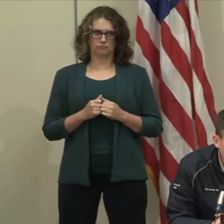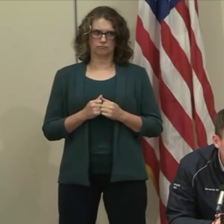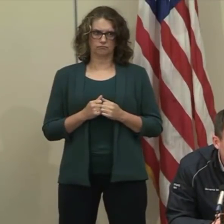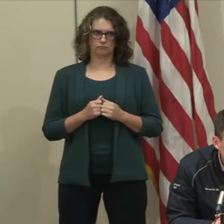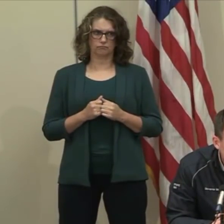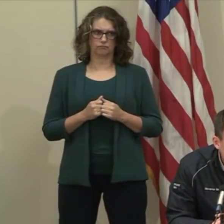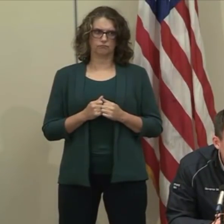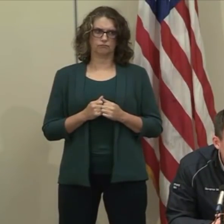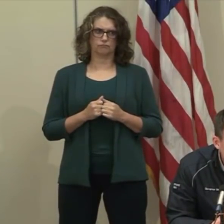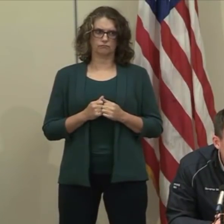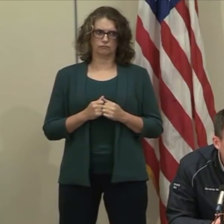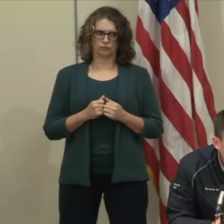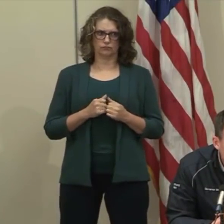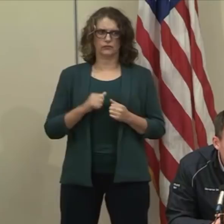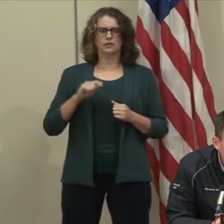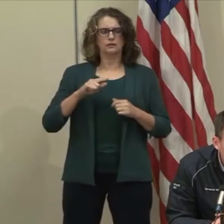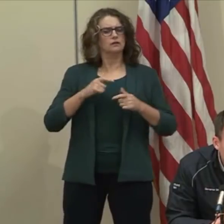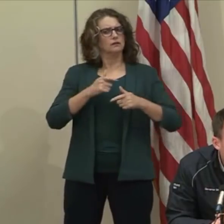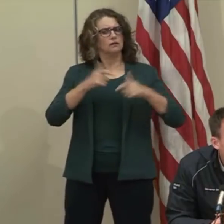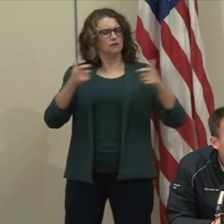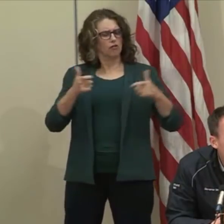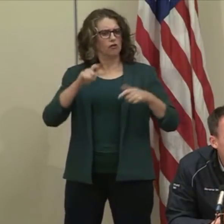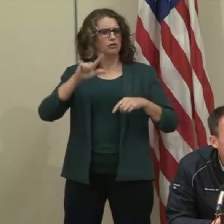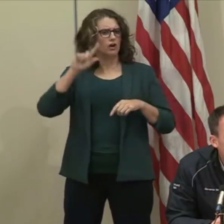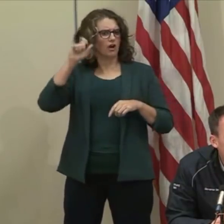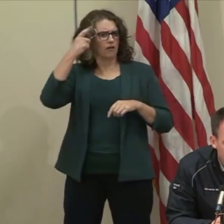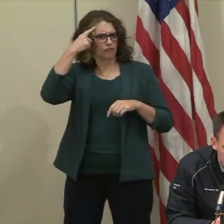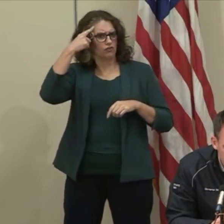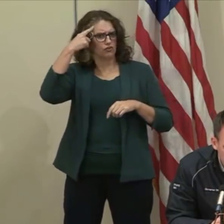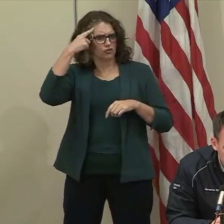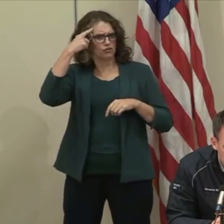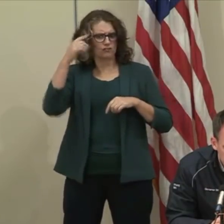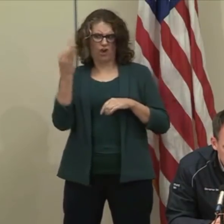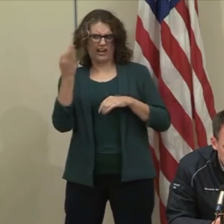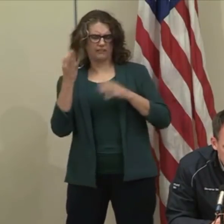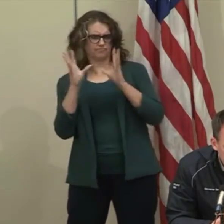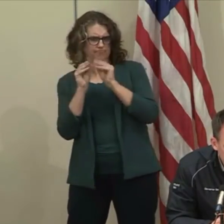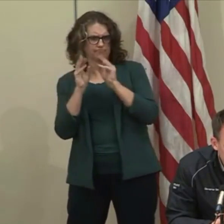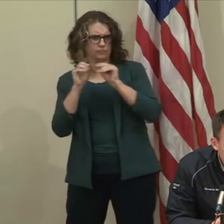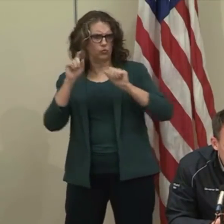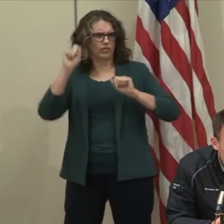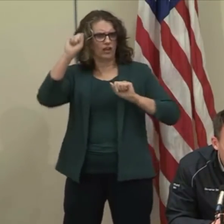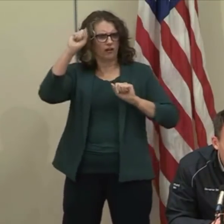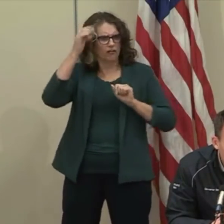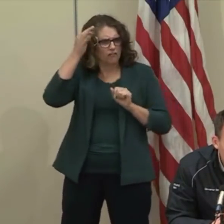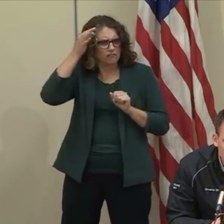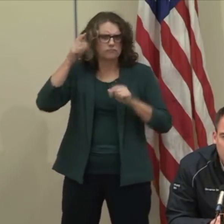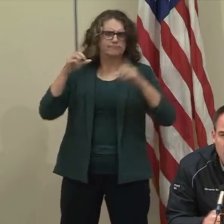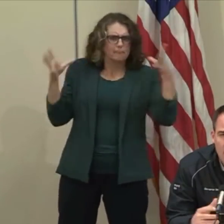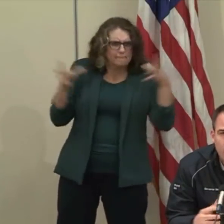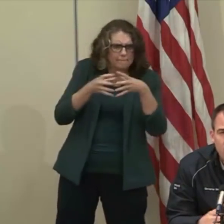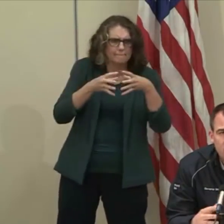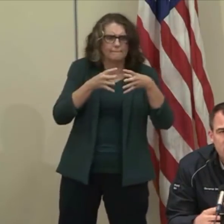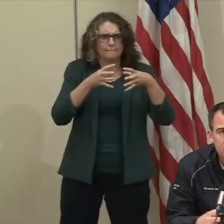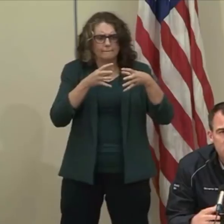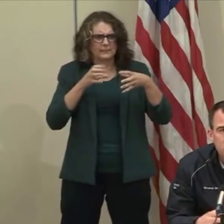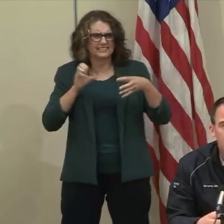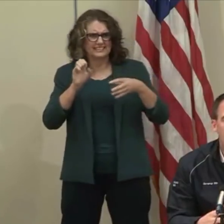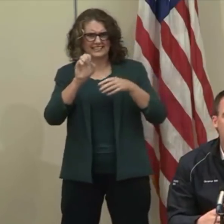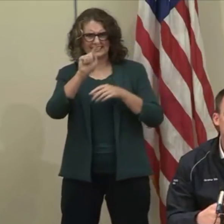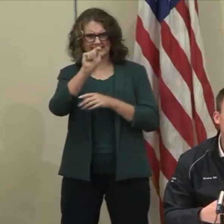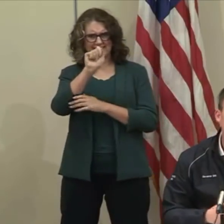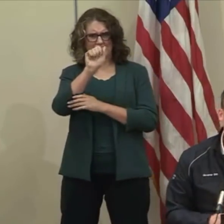Force. This group is made up of experts in their fields and is designed to help us with the comprehensive